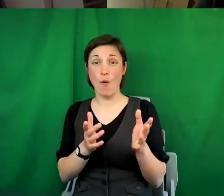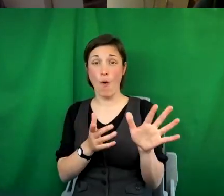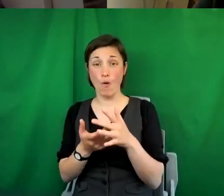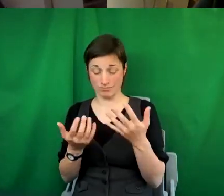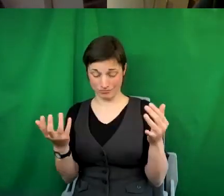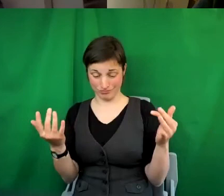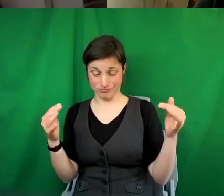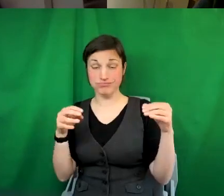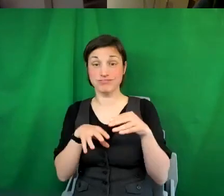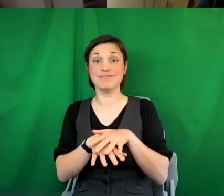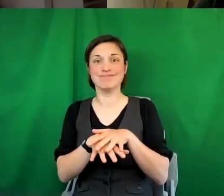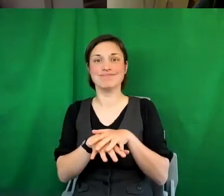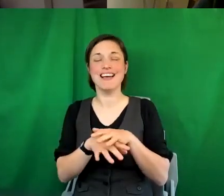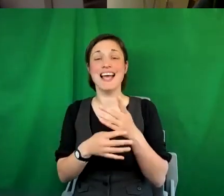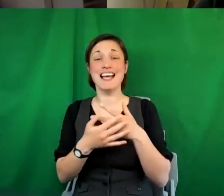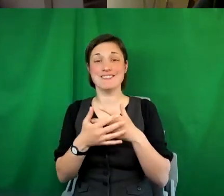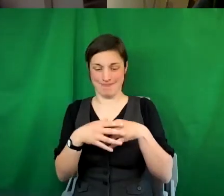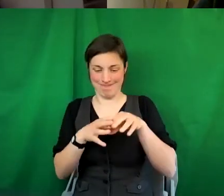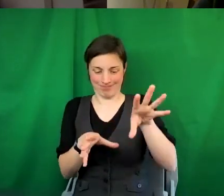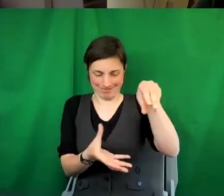I would think, from my experience.